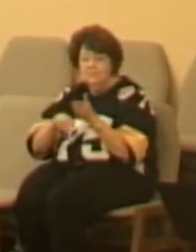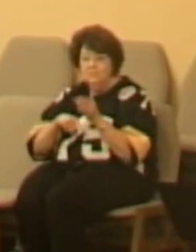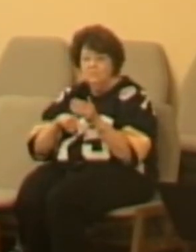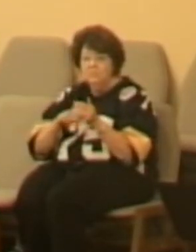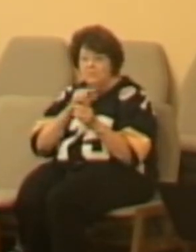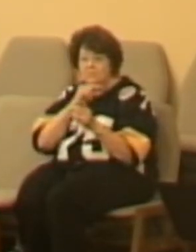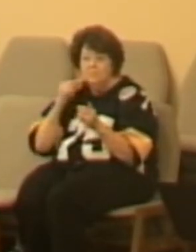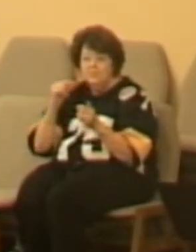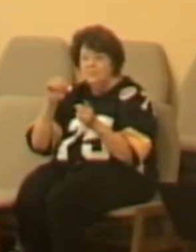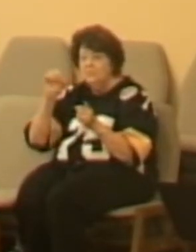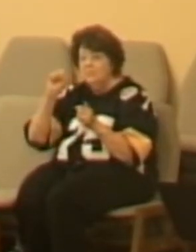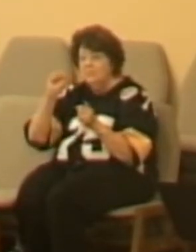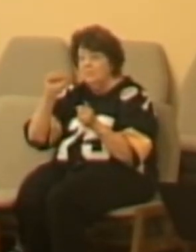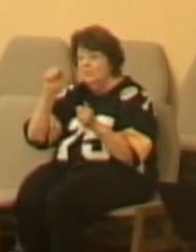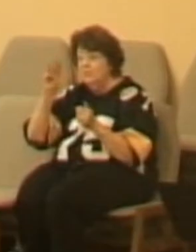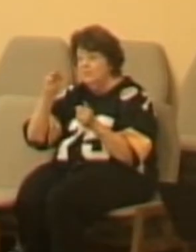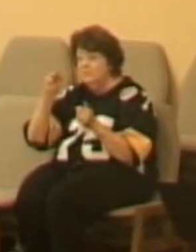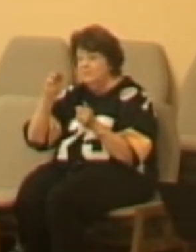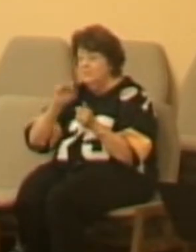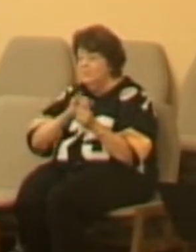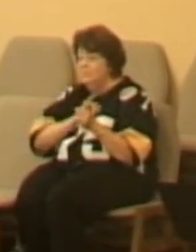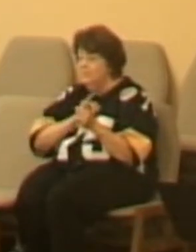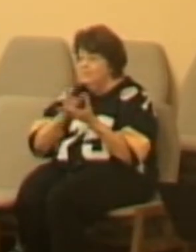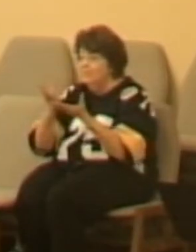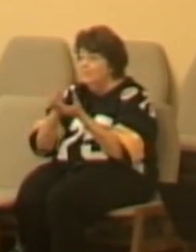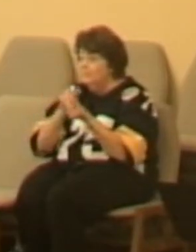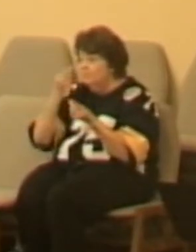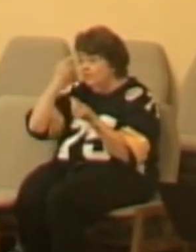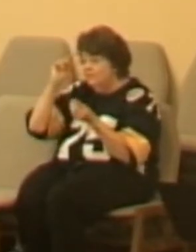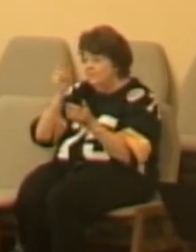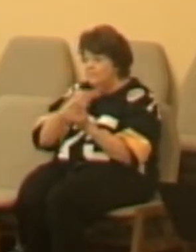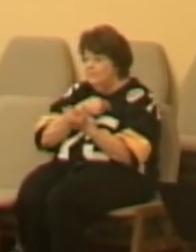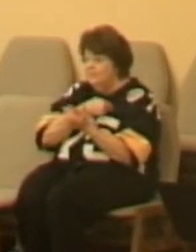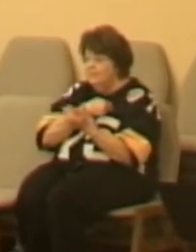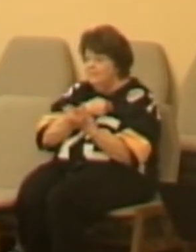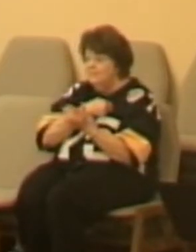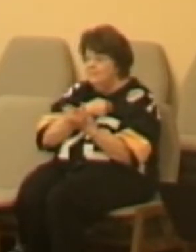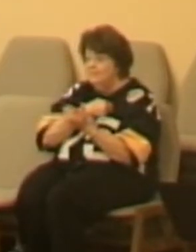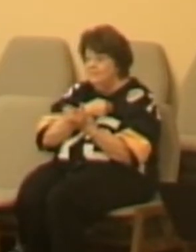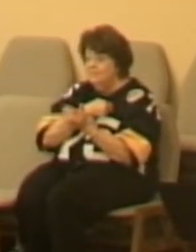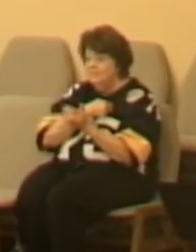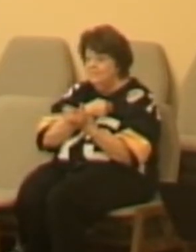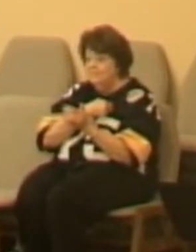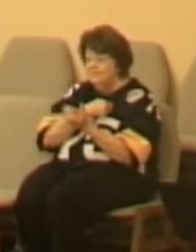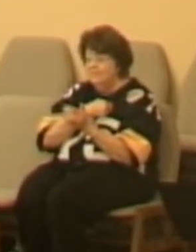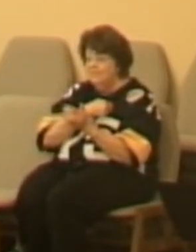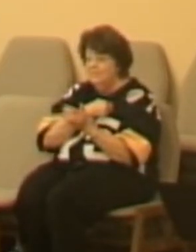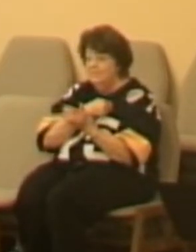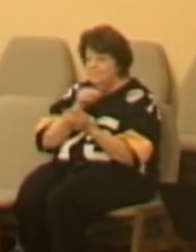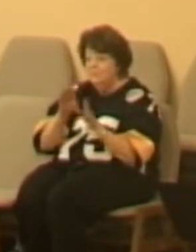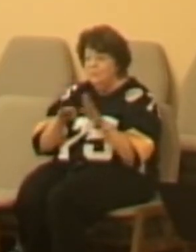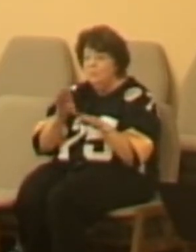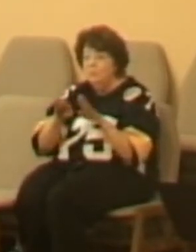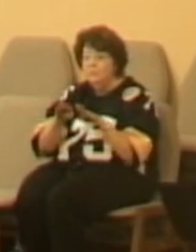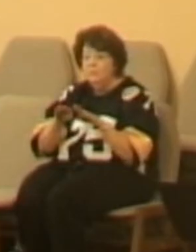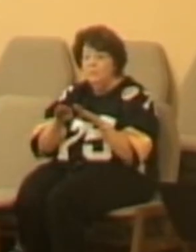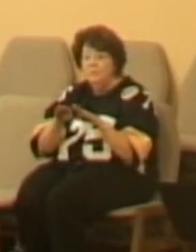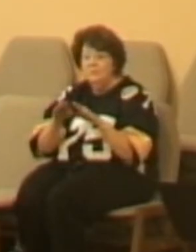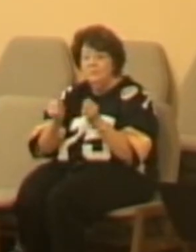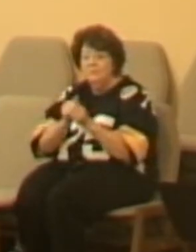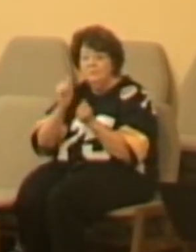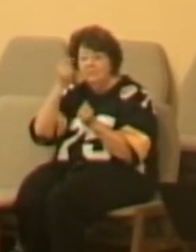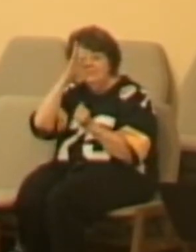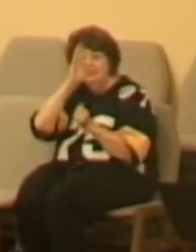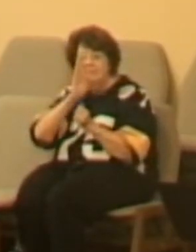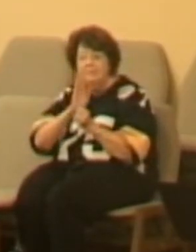I want for us, to be in step. So, I was thinking